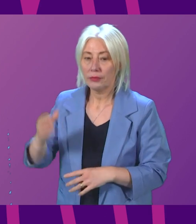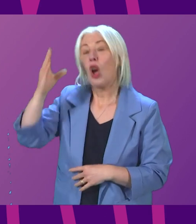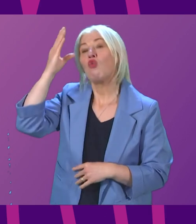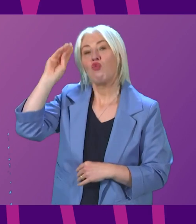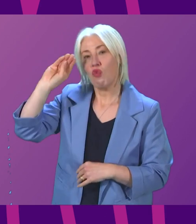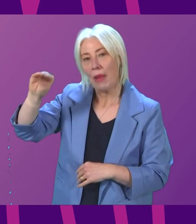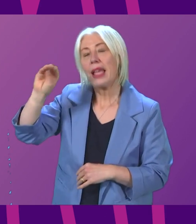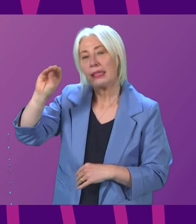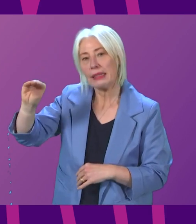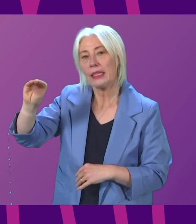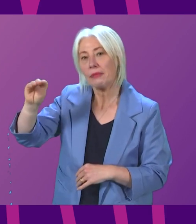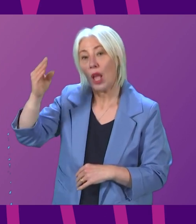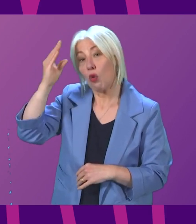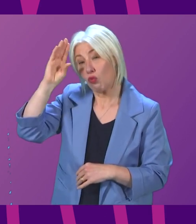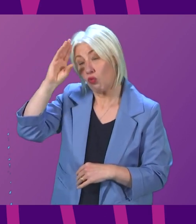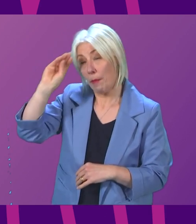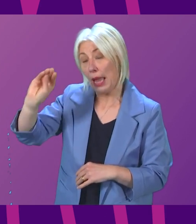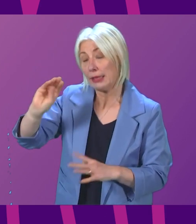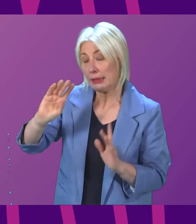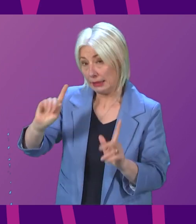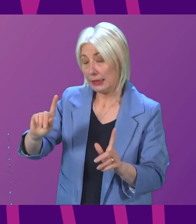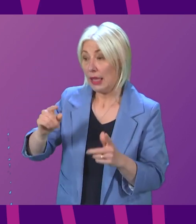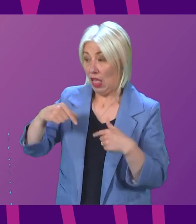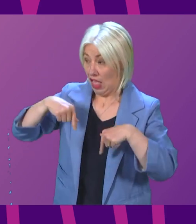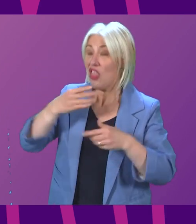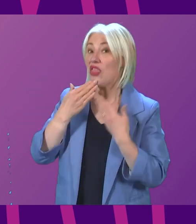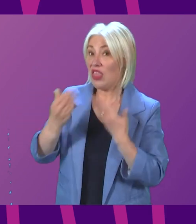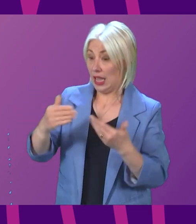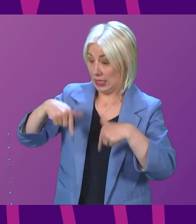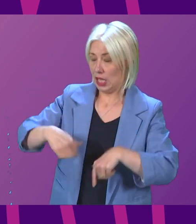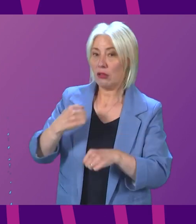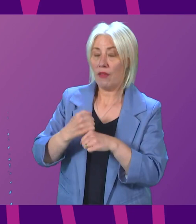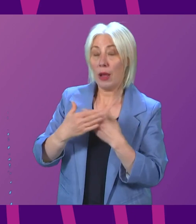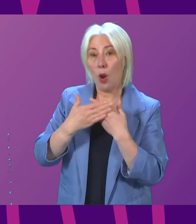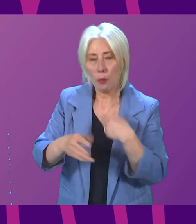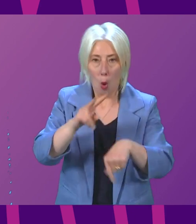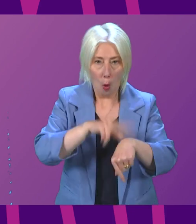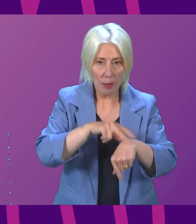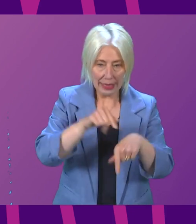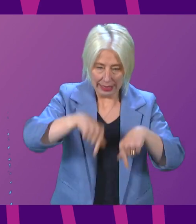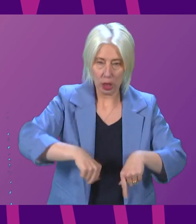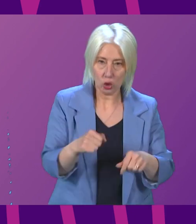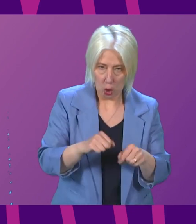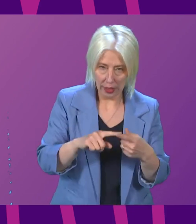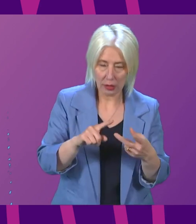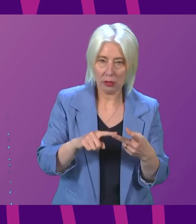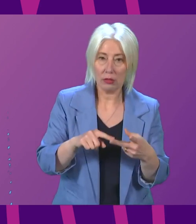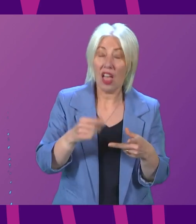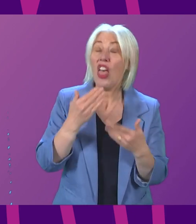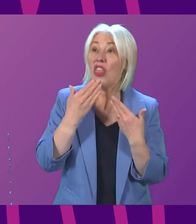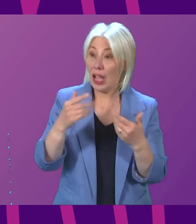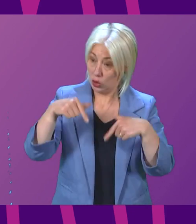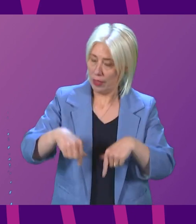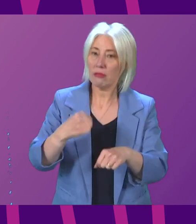ourselves that thanks to this government, we have more police officers in Scotland. Thanks to this